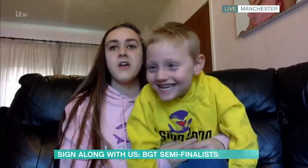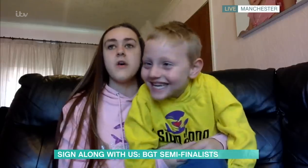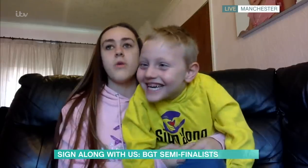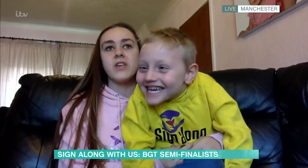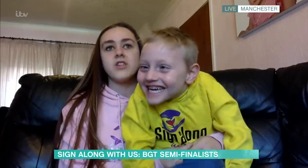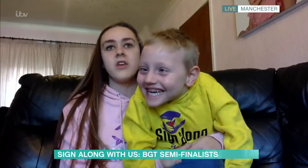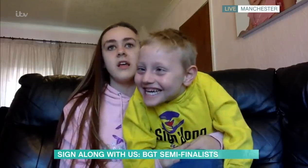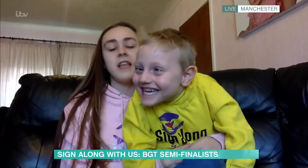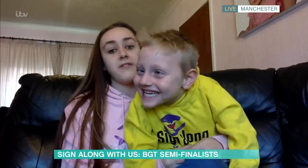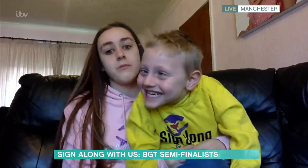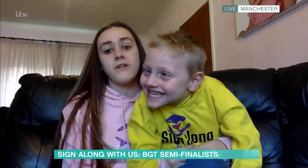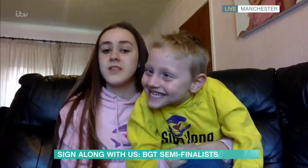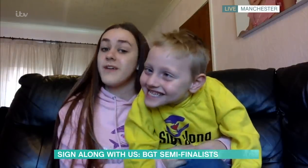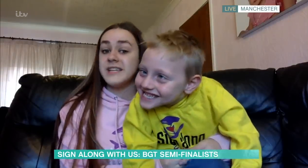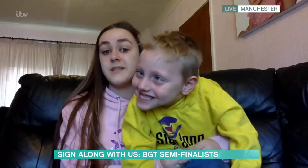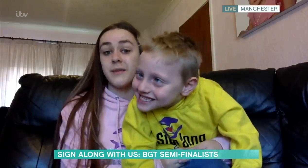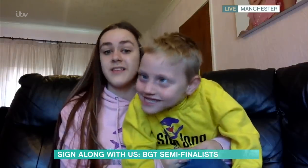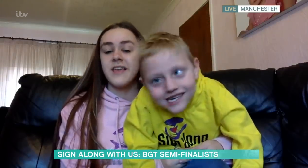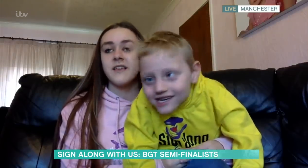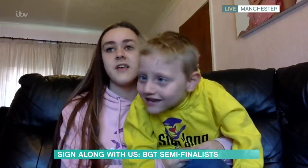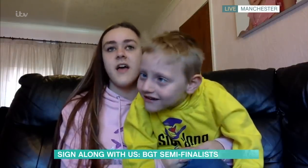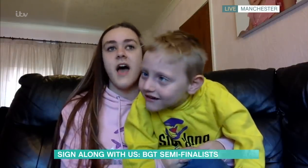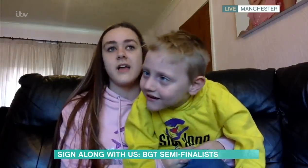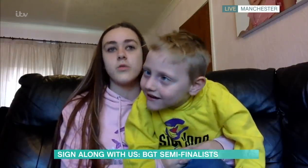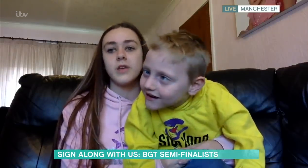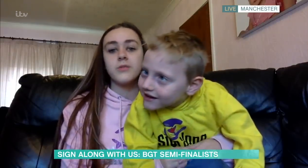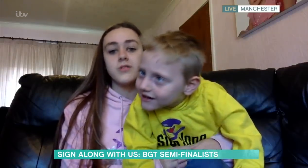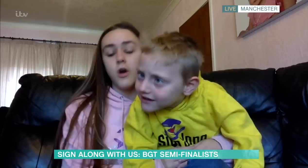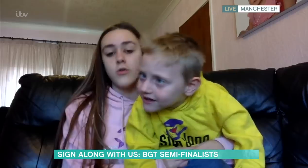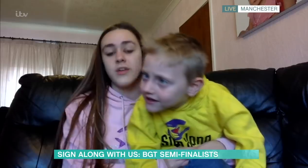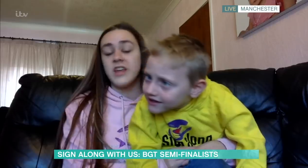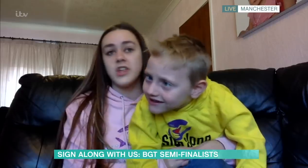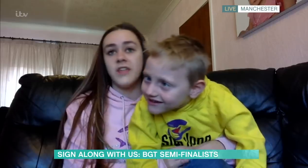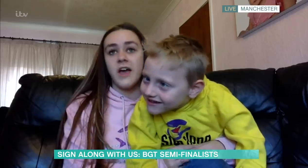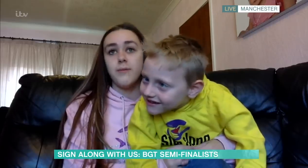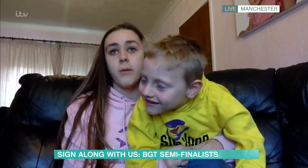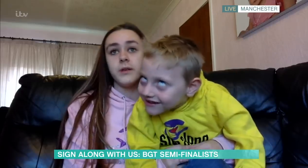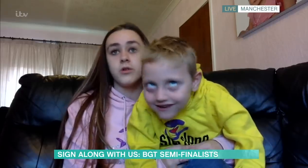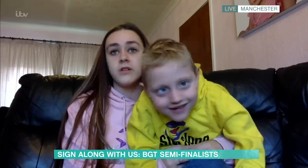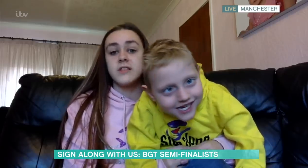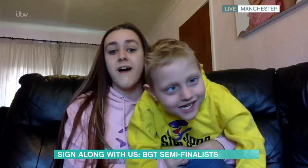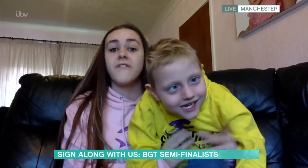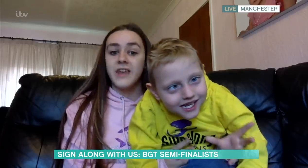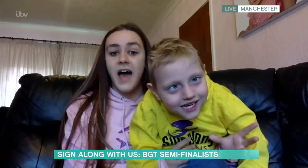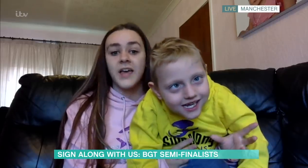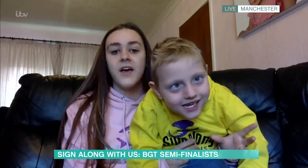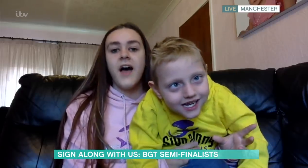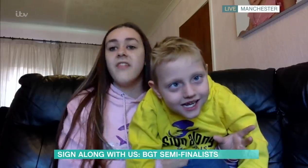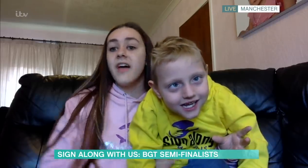which left him with severe disabilities. And we was told initially that he probably wouldn't survive the night and then